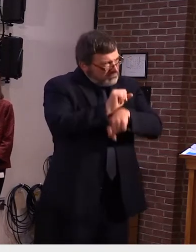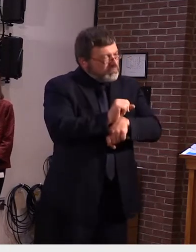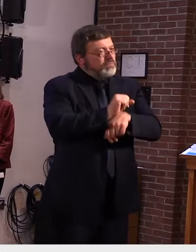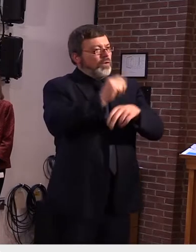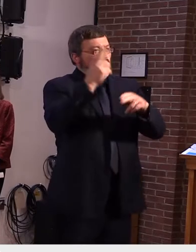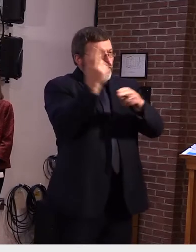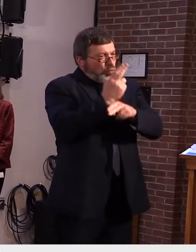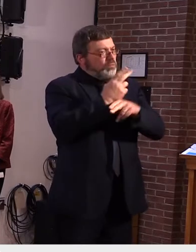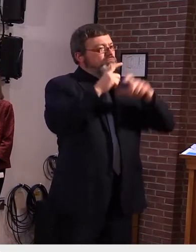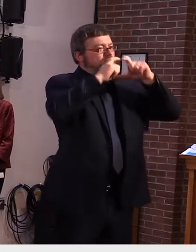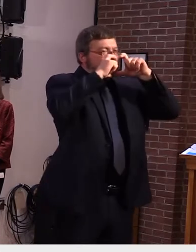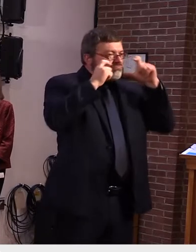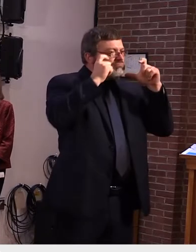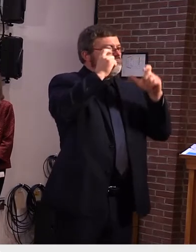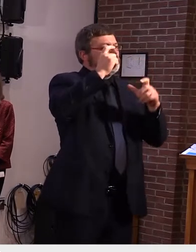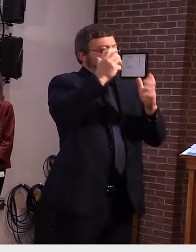available